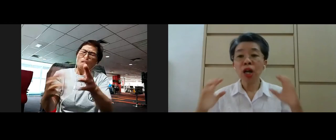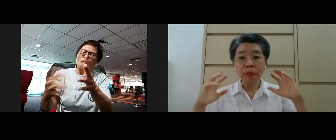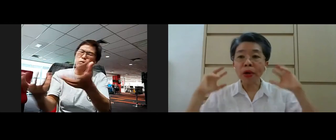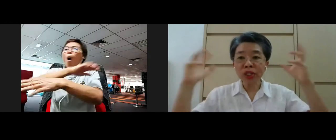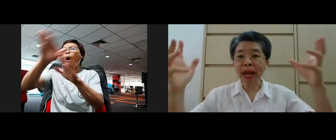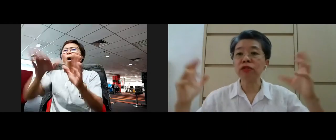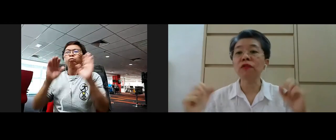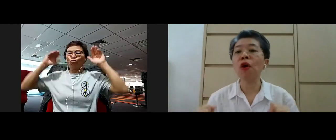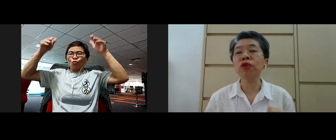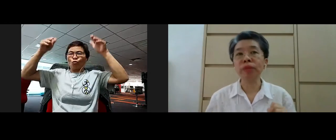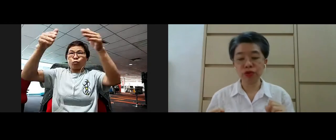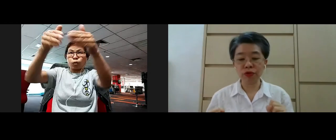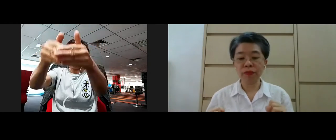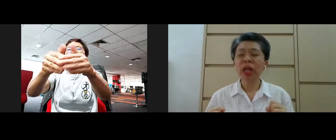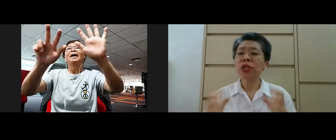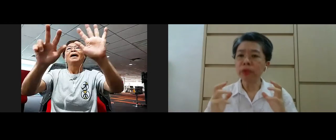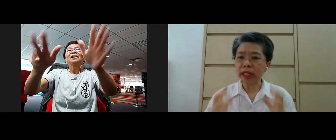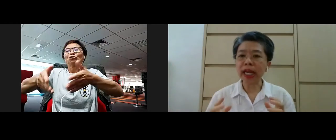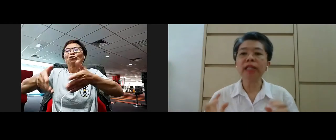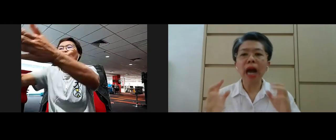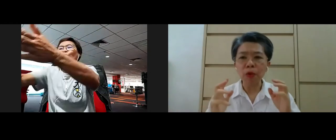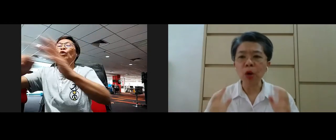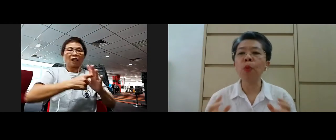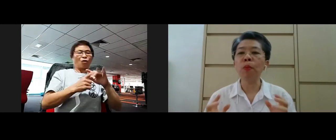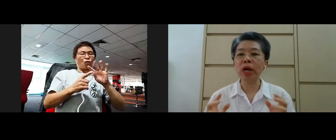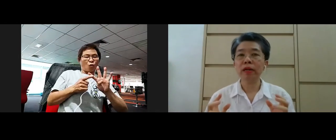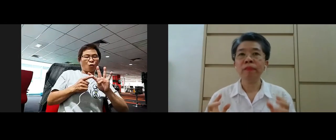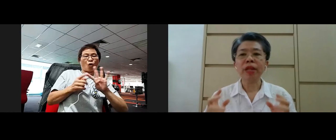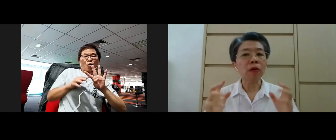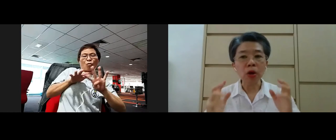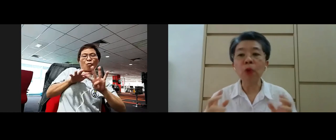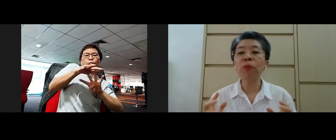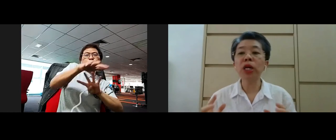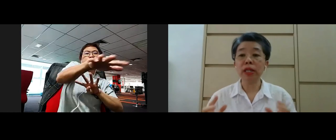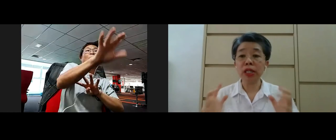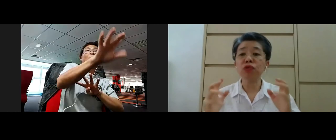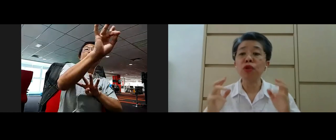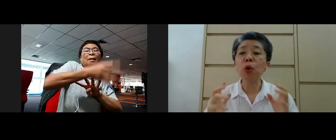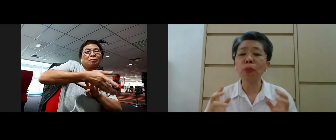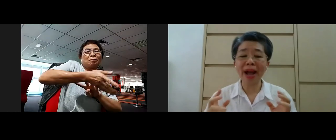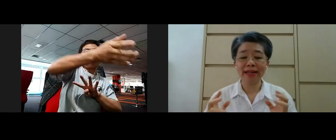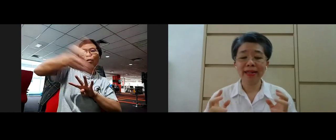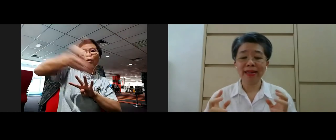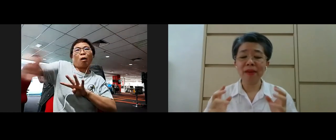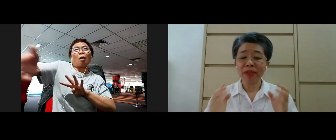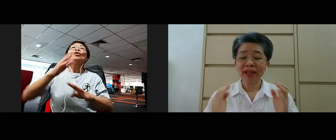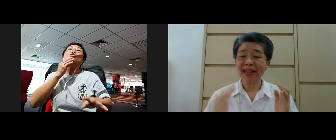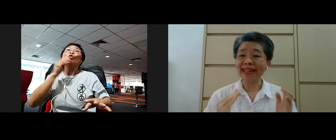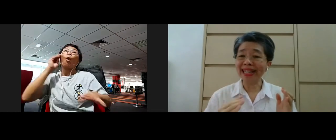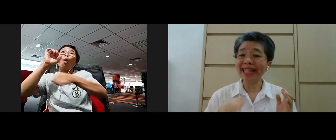points back to the four noble truths so again our homework is to go back